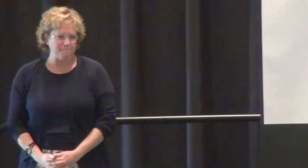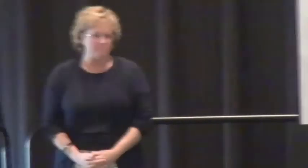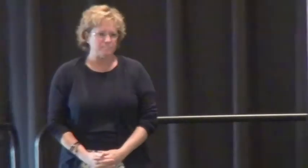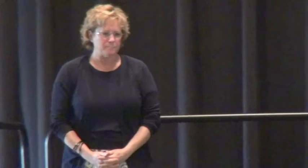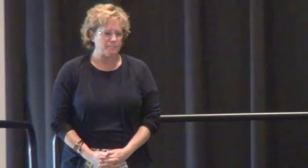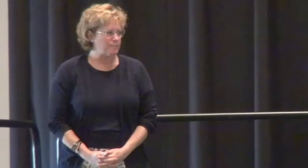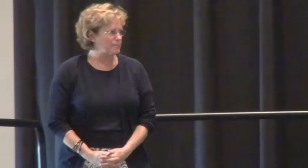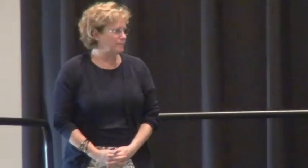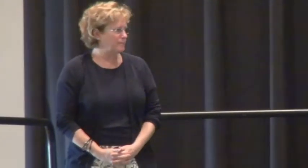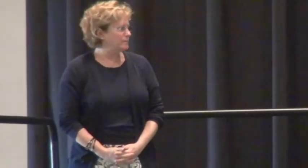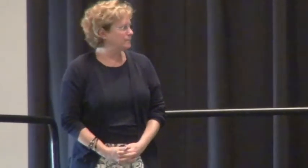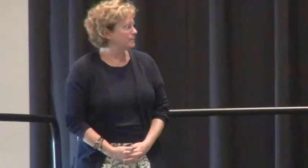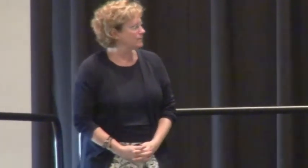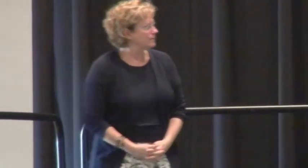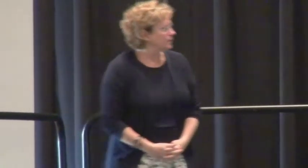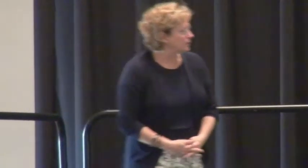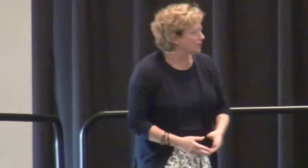It's so beautiful,